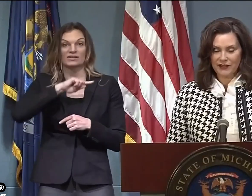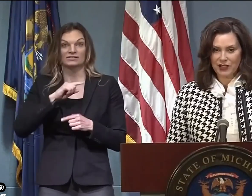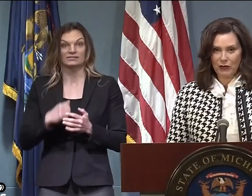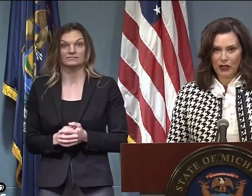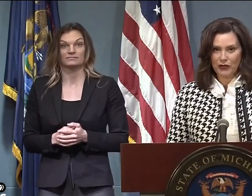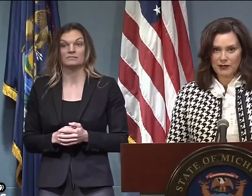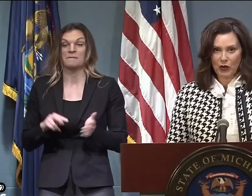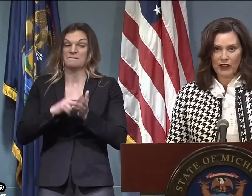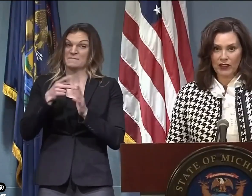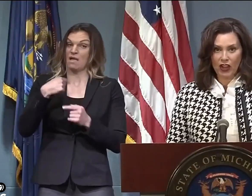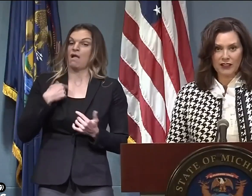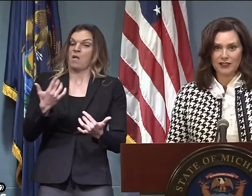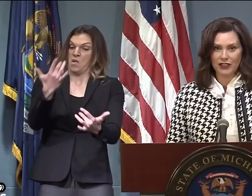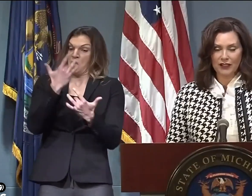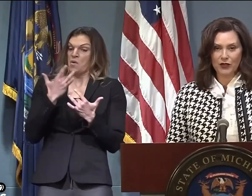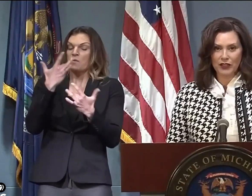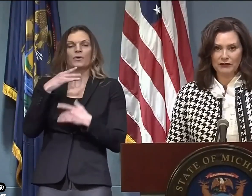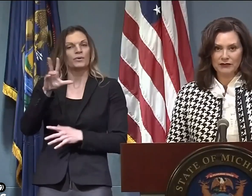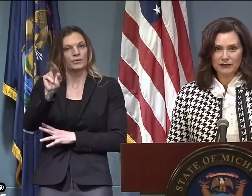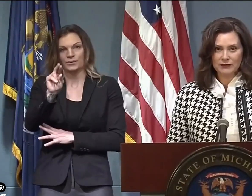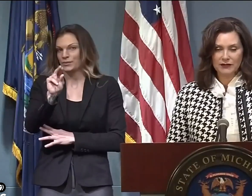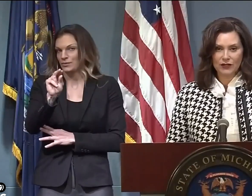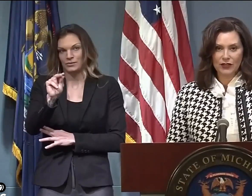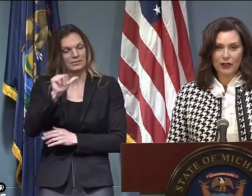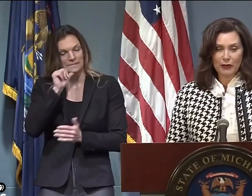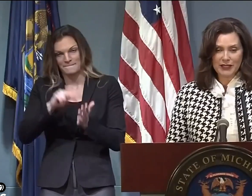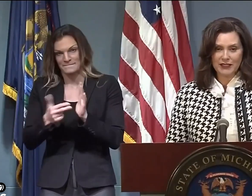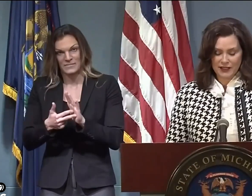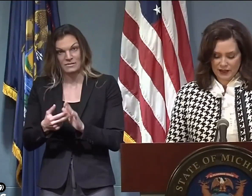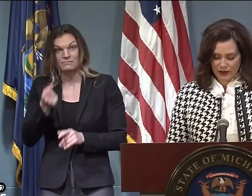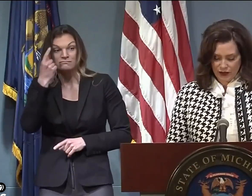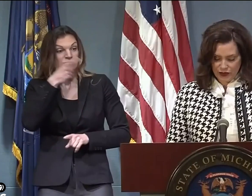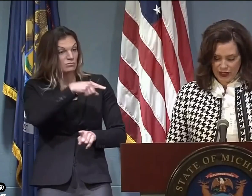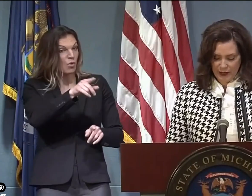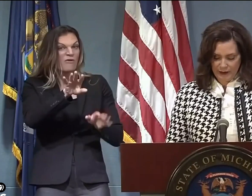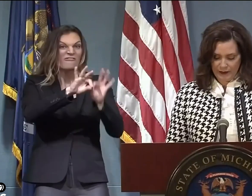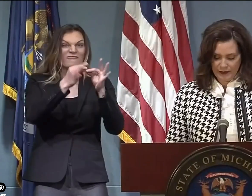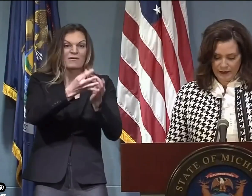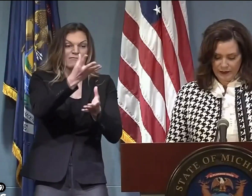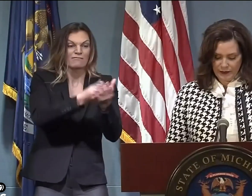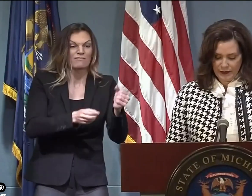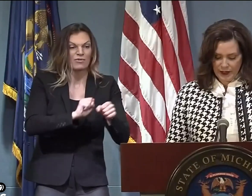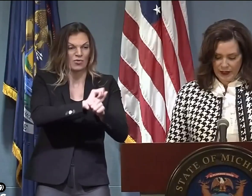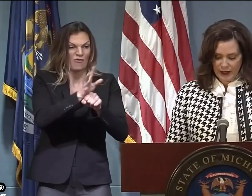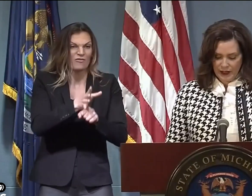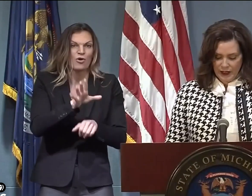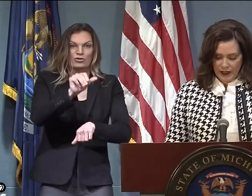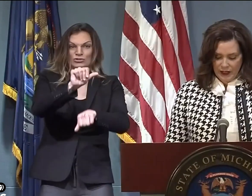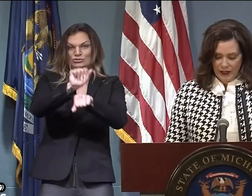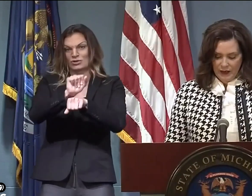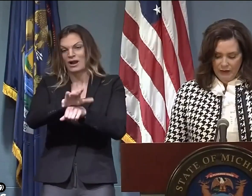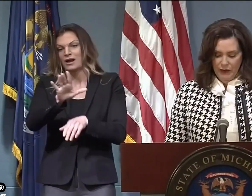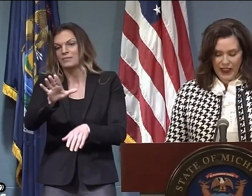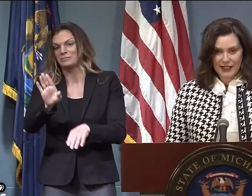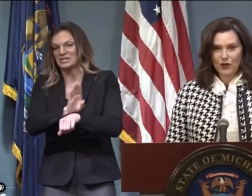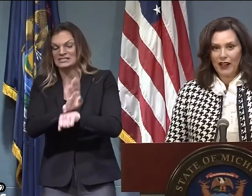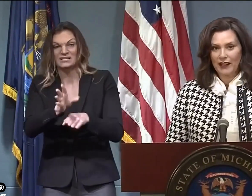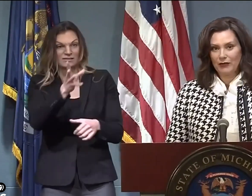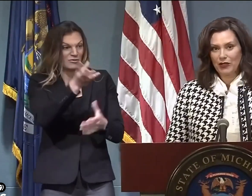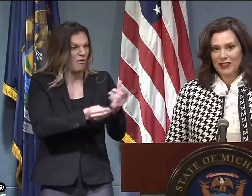I'm not likening my experience to that of someone who is mourning the loss of a loved one or their business or their job.